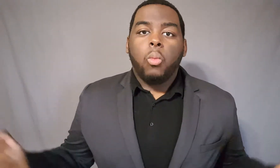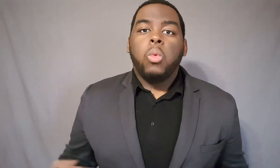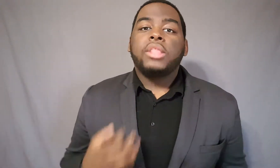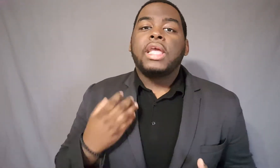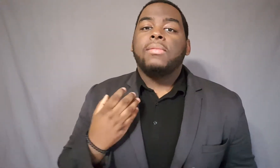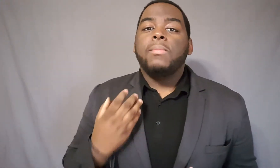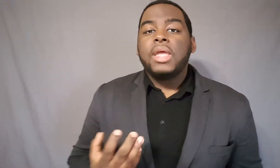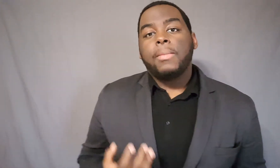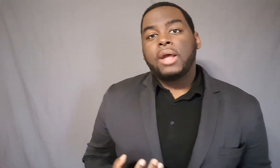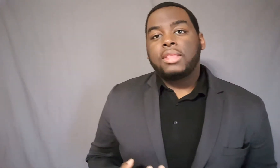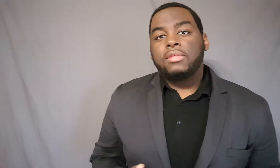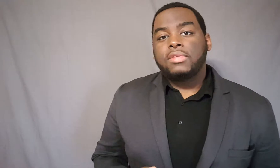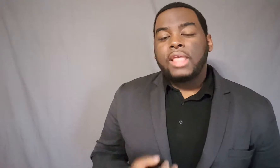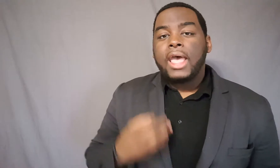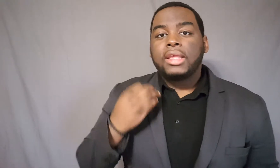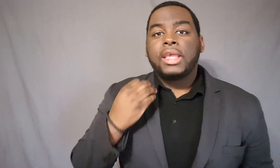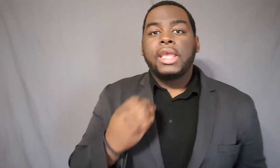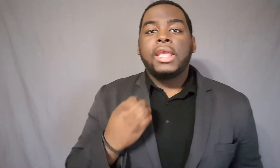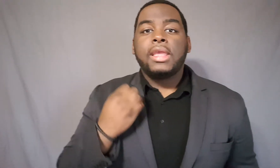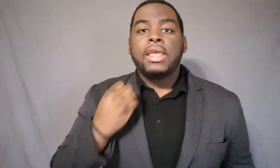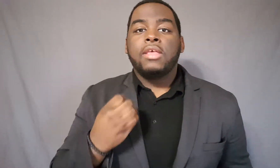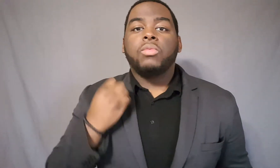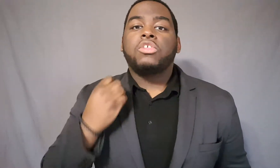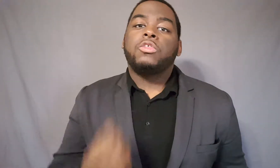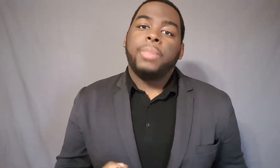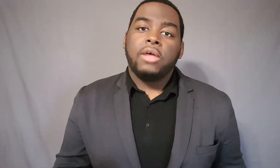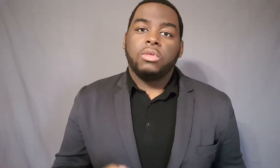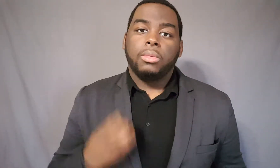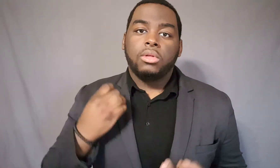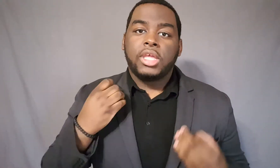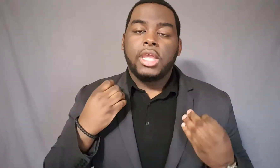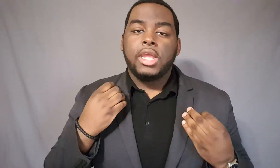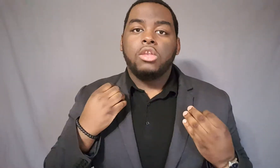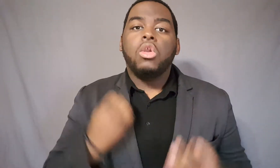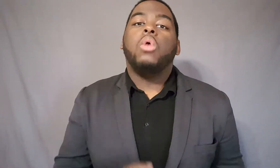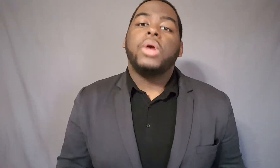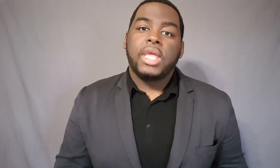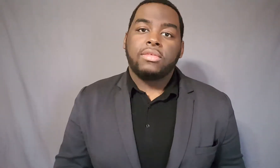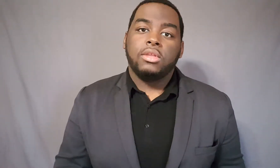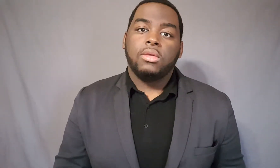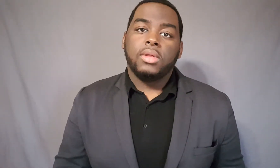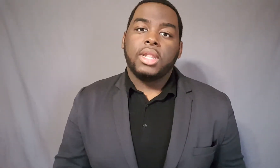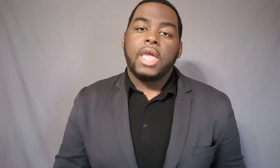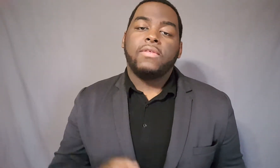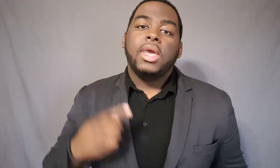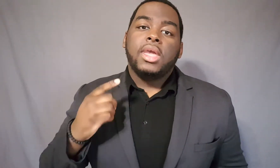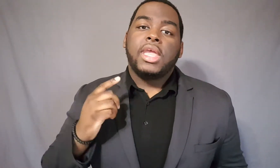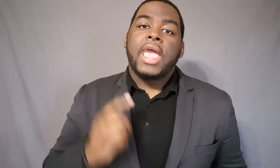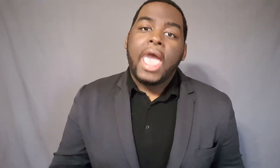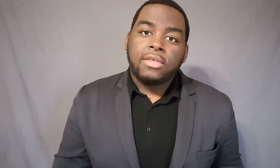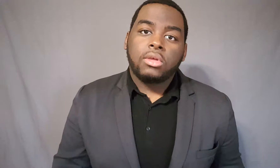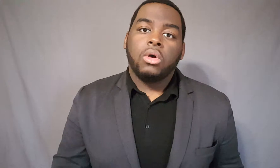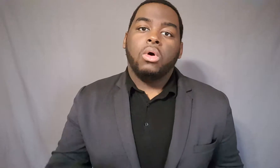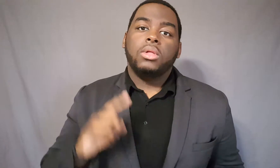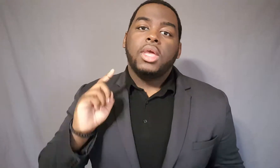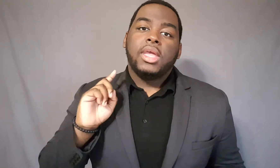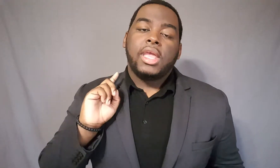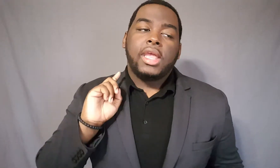what they meant about this is that he is responsible. He know what he has to do in life. He has a goal. He